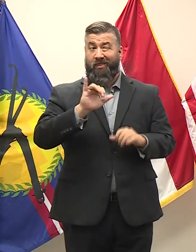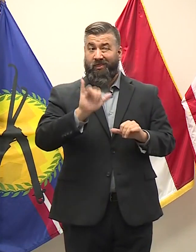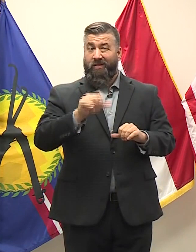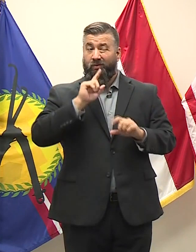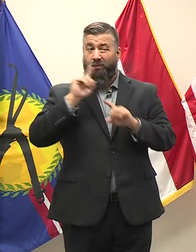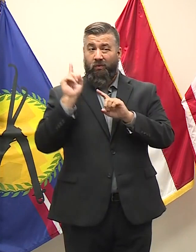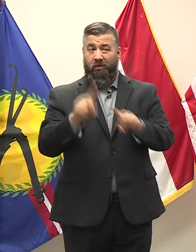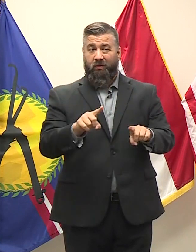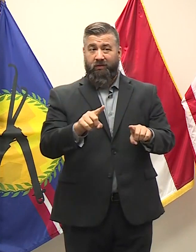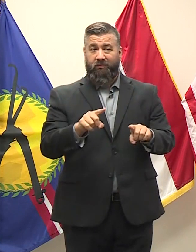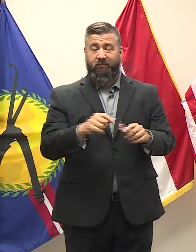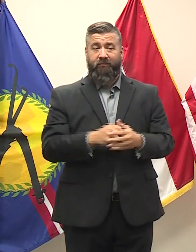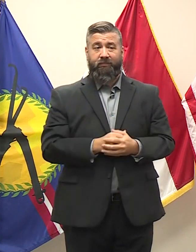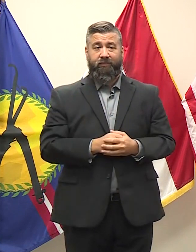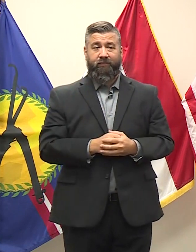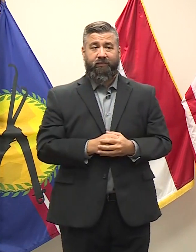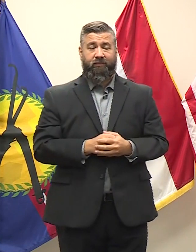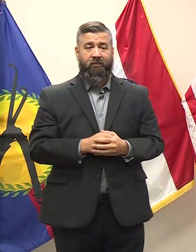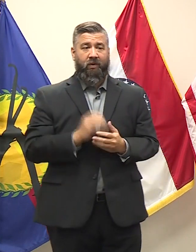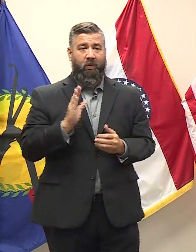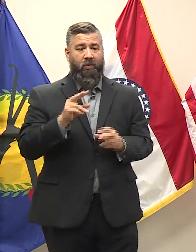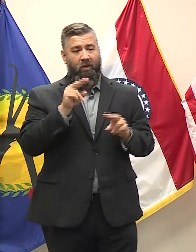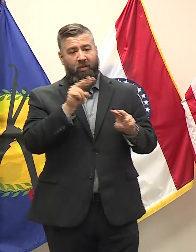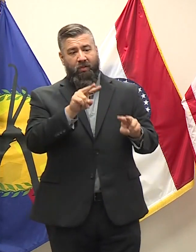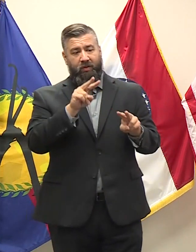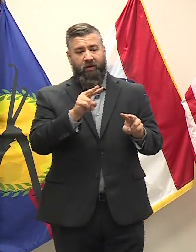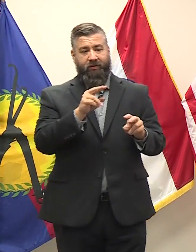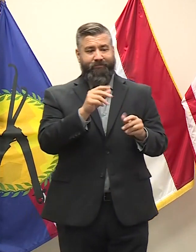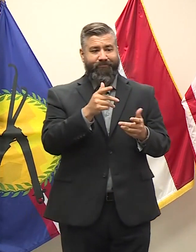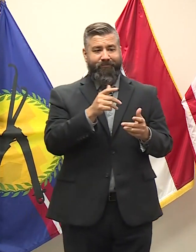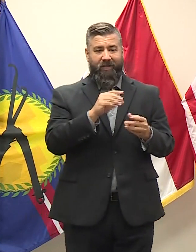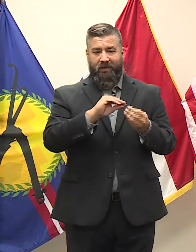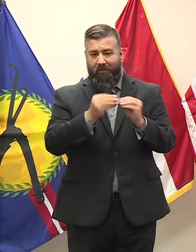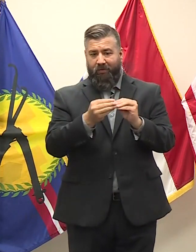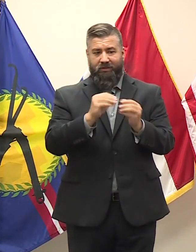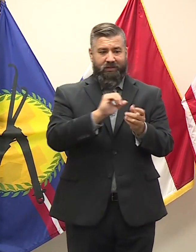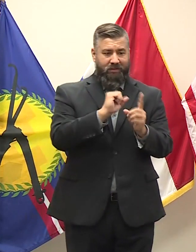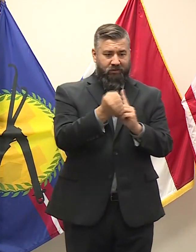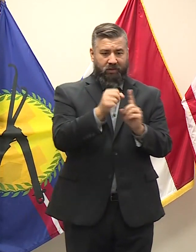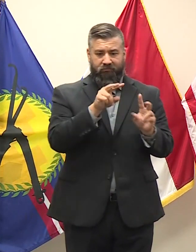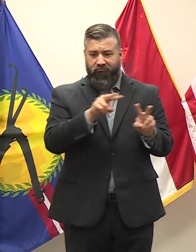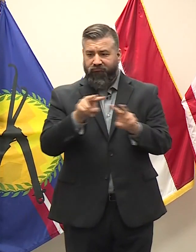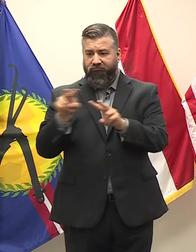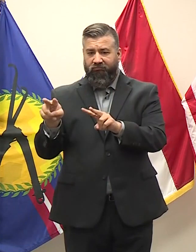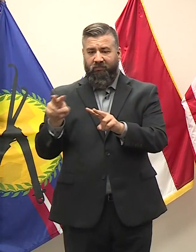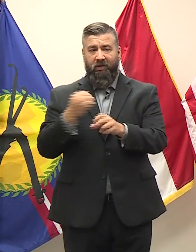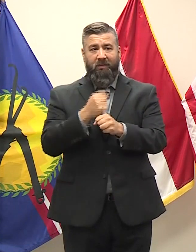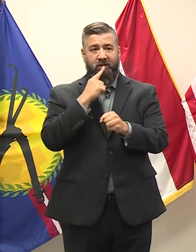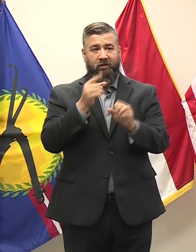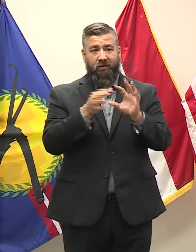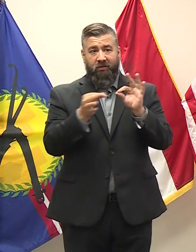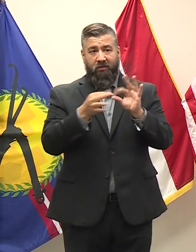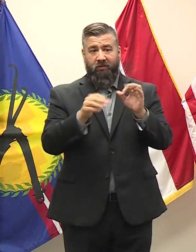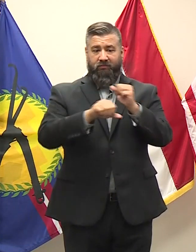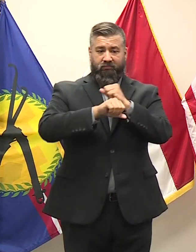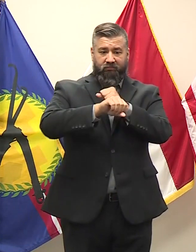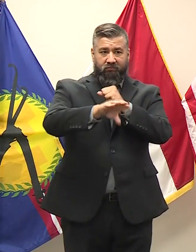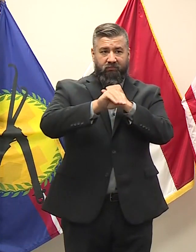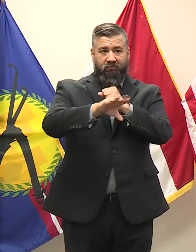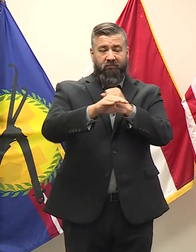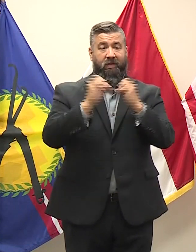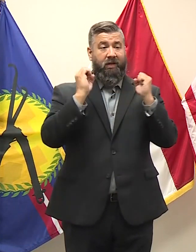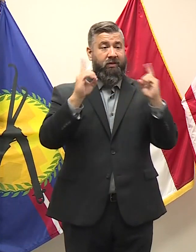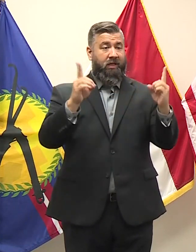last time we had a mask mandate. We'll look at this on a case-by-case basis. We'll make sure the word gets out. We'll continue education efforts.